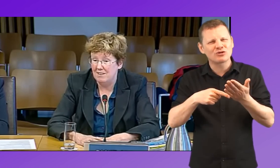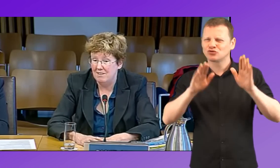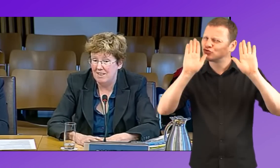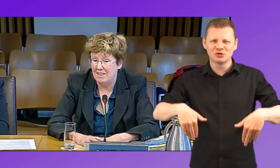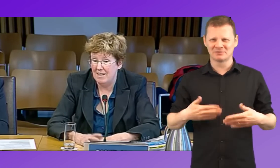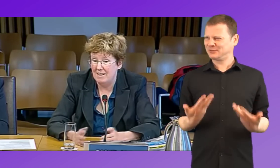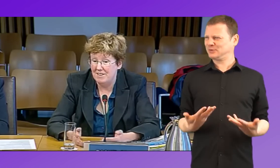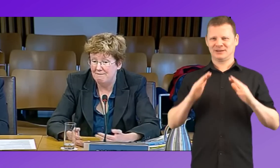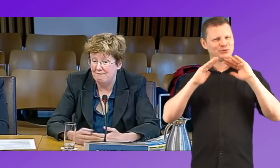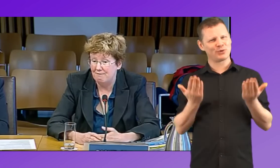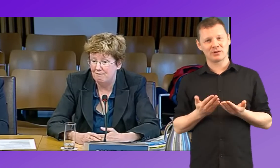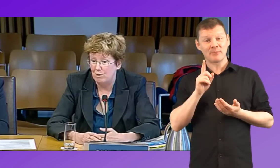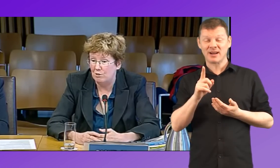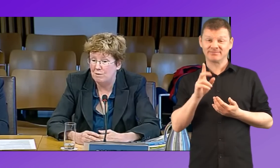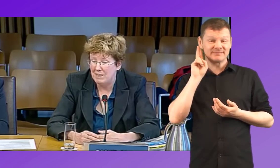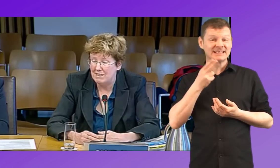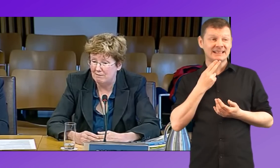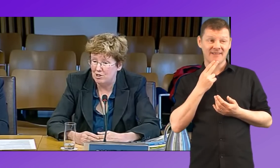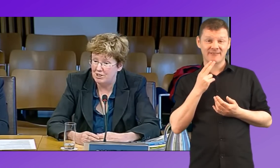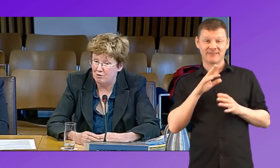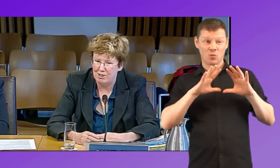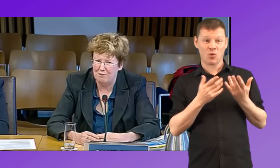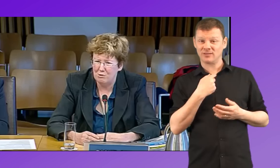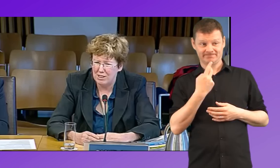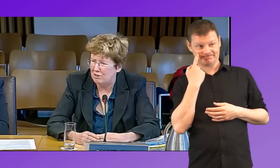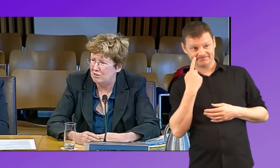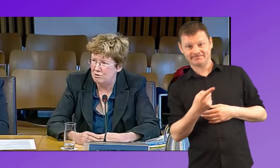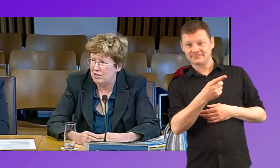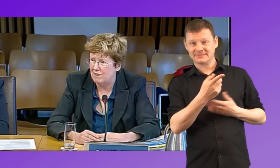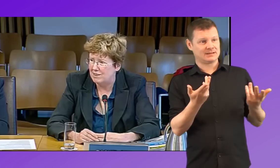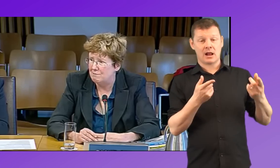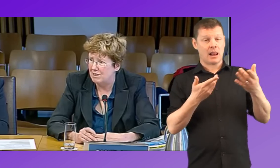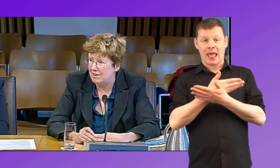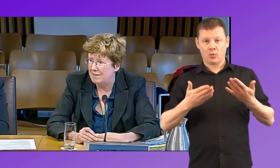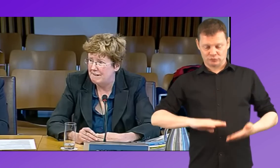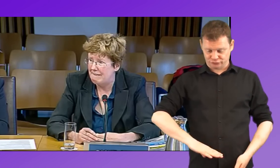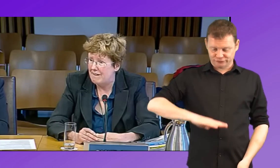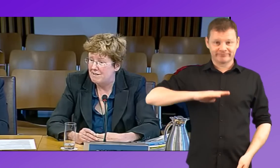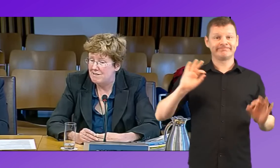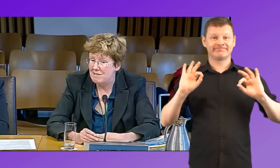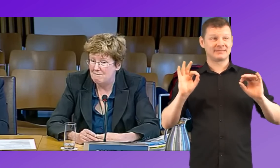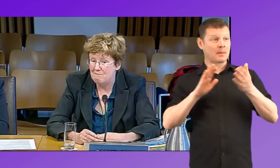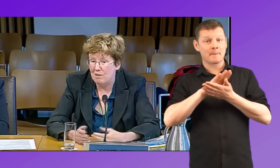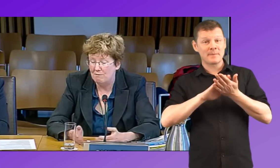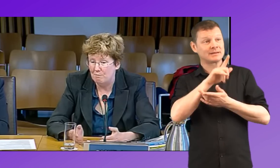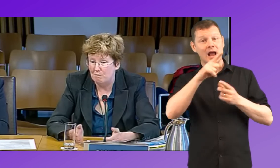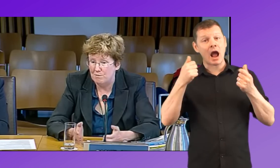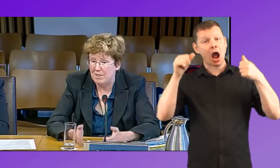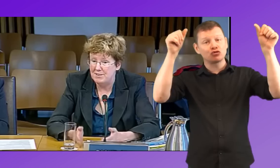the deaf world, we meet languages as children. Of course, they're not going to achieve academically. One of the problems is,